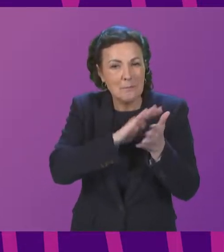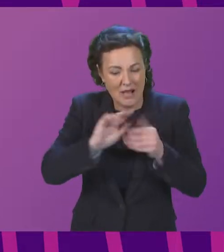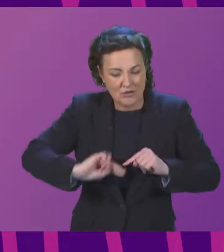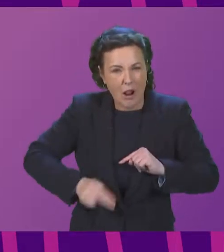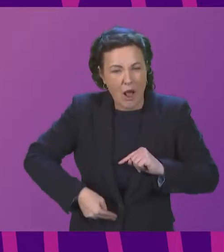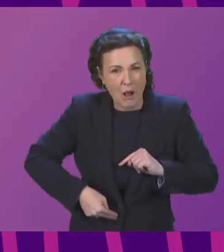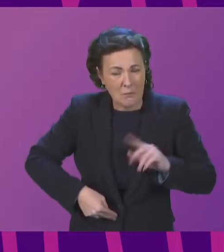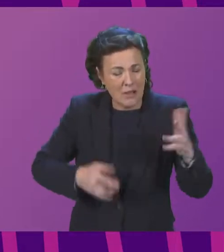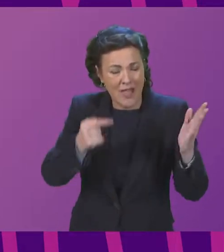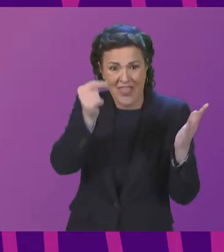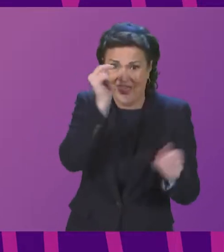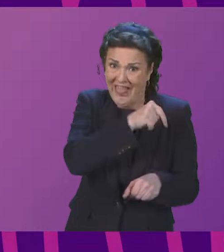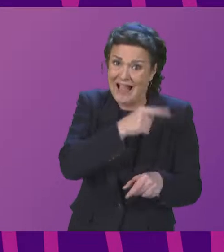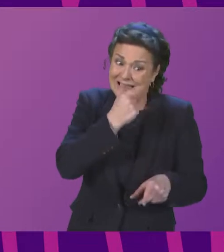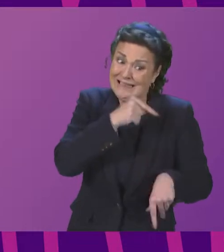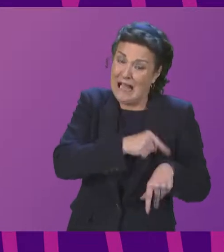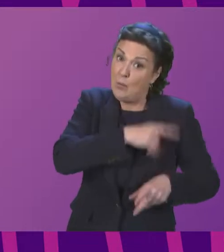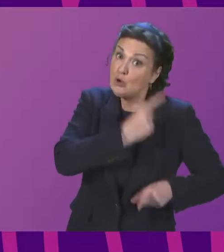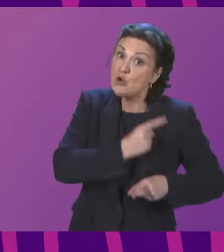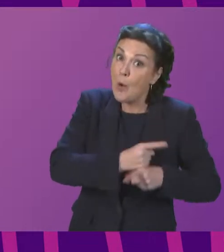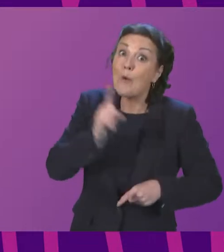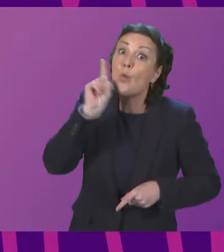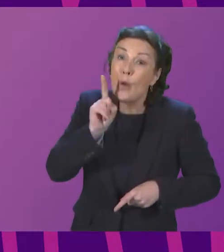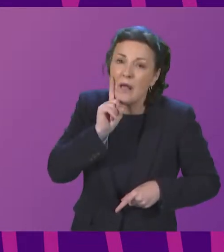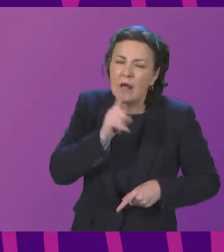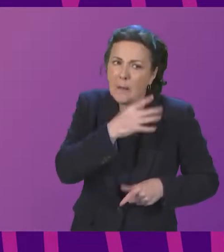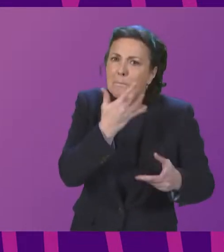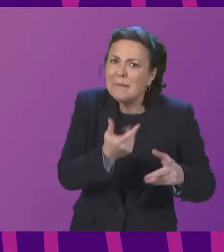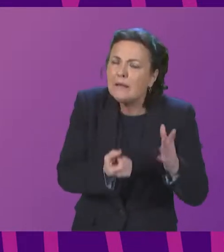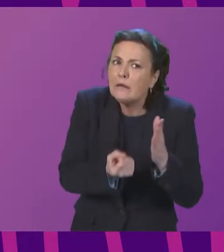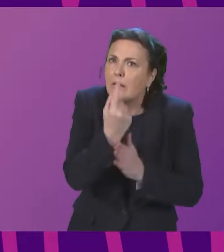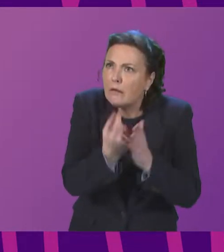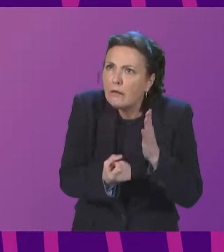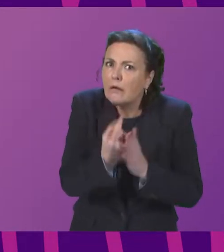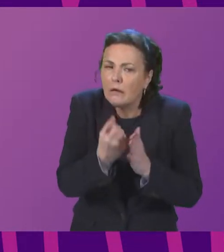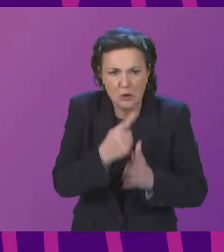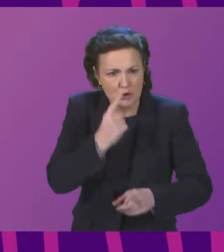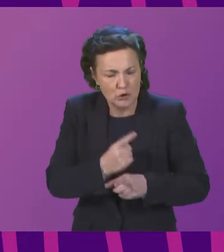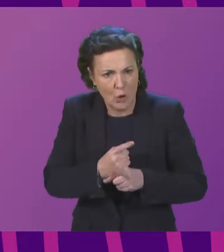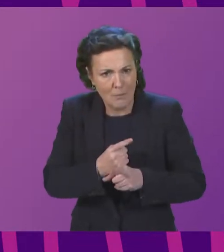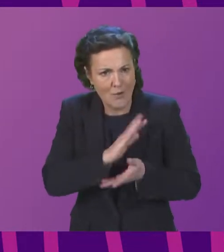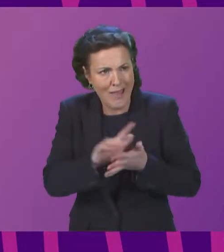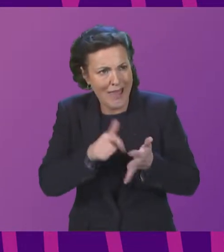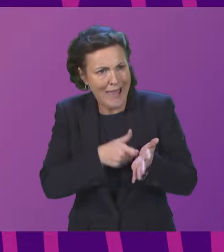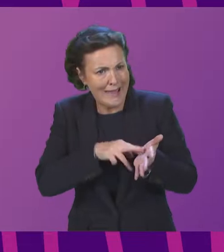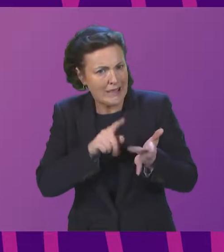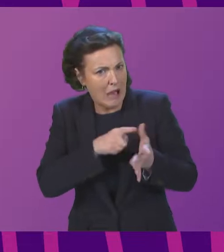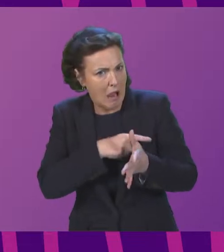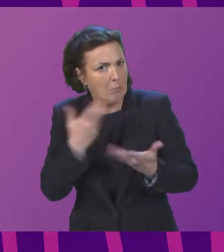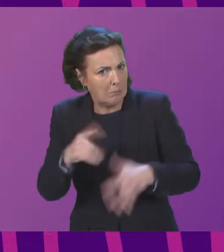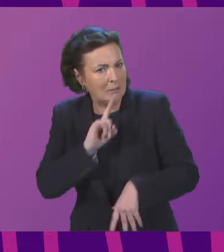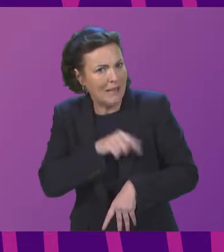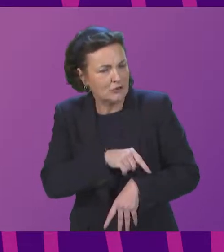referred to from time to time as that progressed what there was in relation to the transvaginal mesh petition